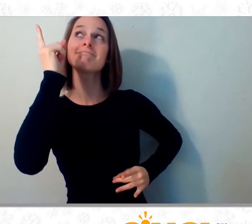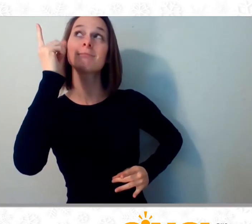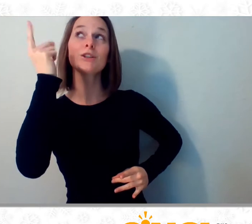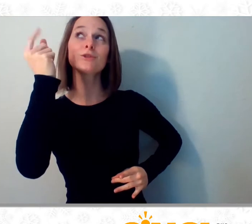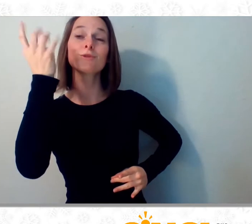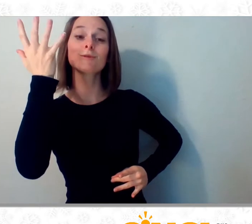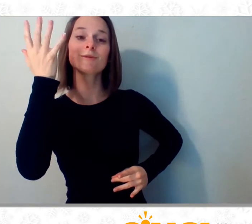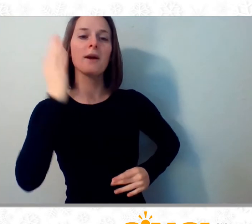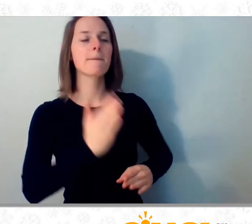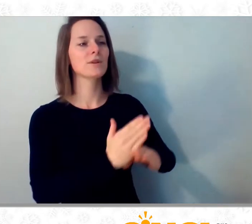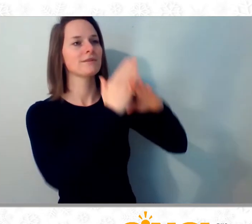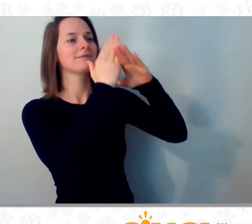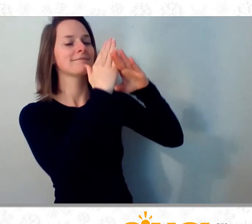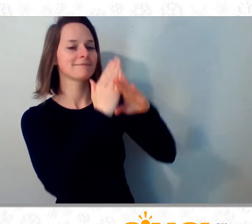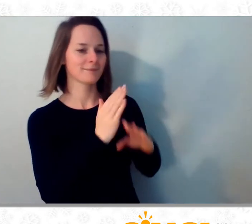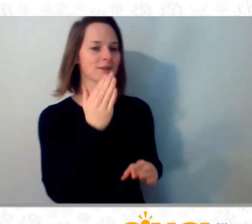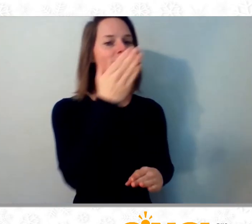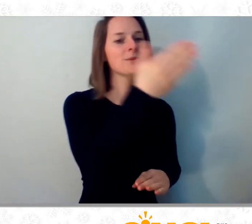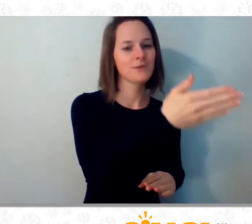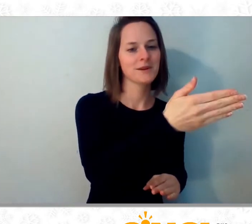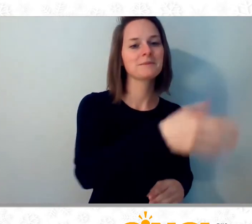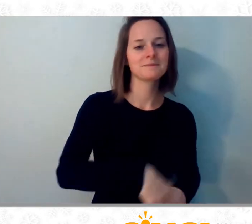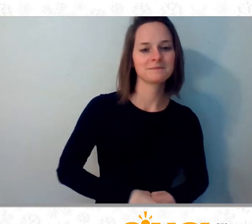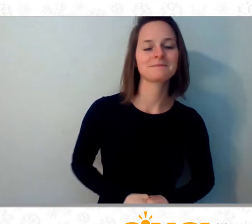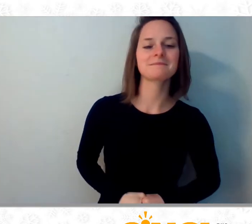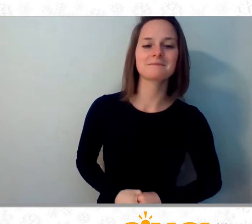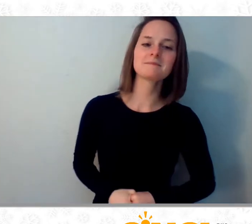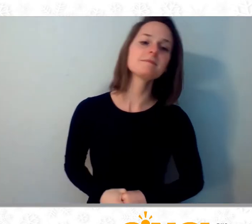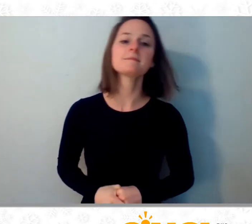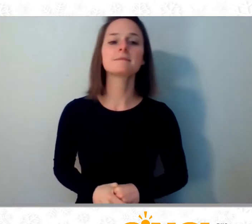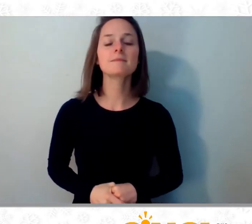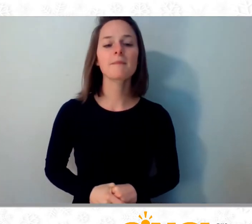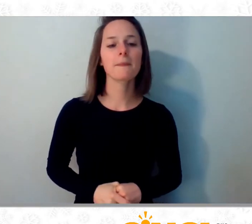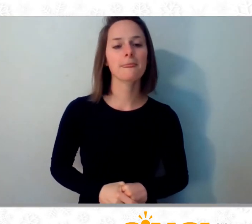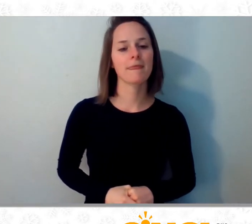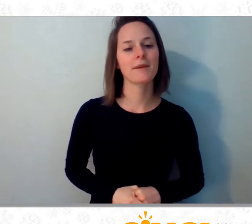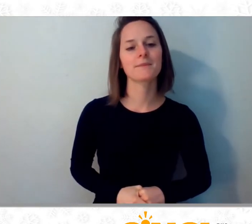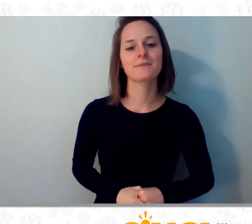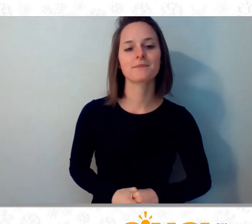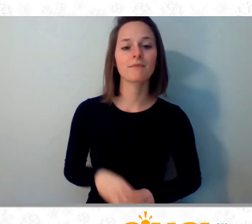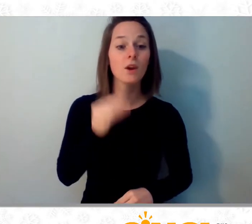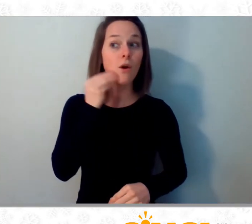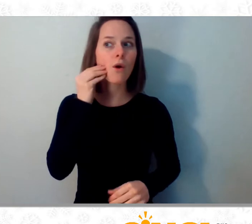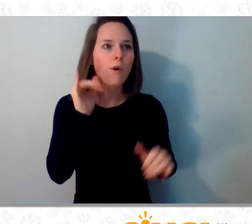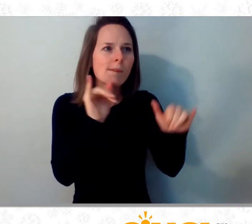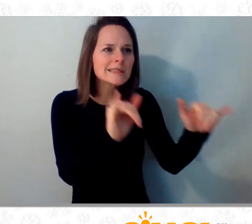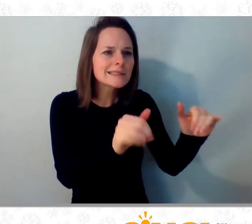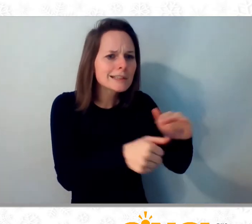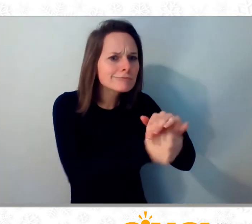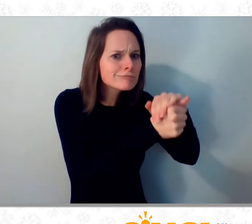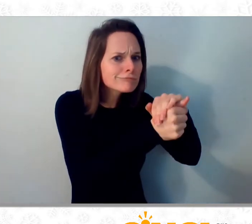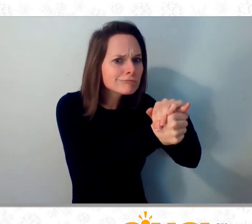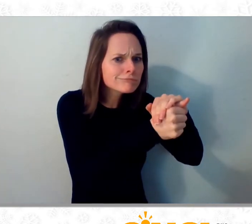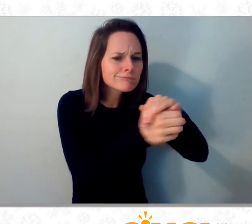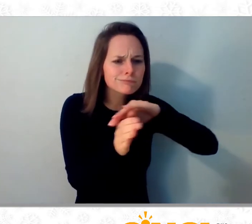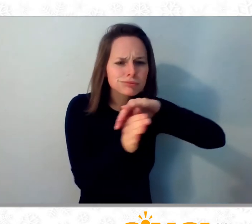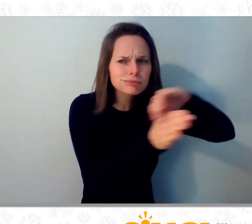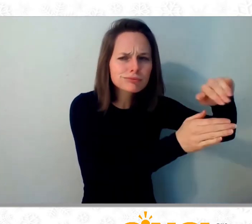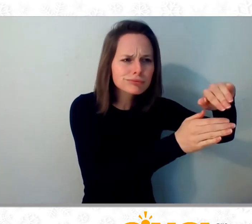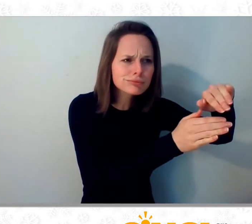free And God bless you and make you virus free We're tired of watching Netflix and seeing